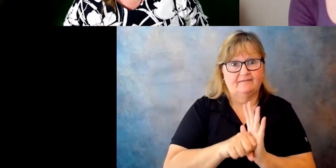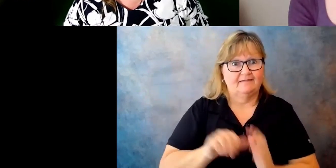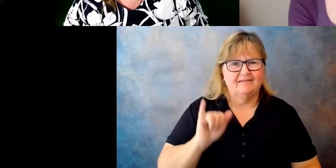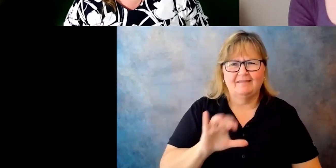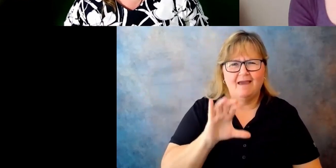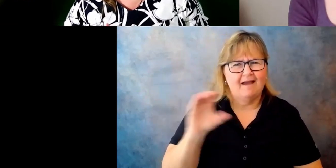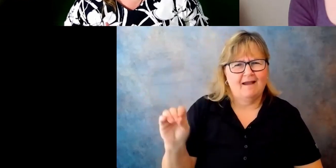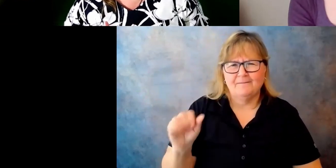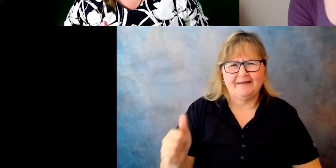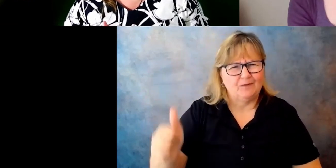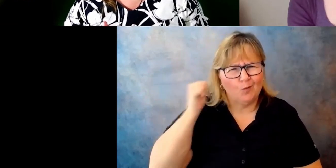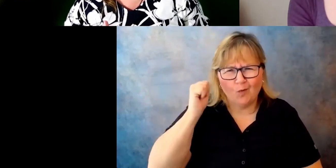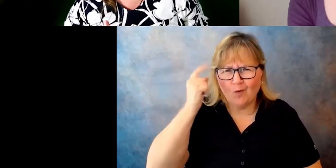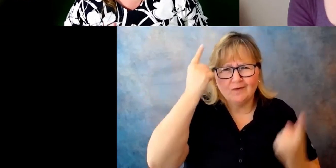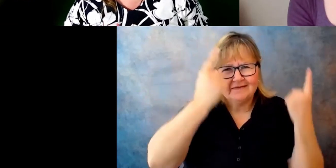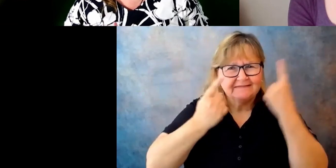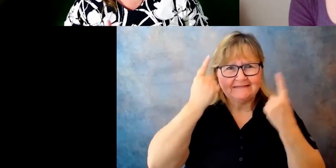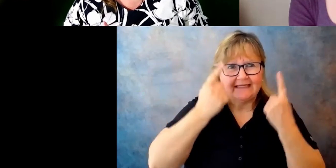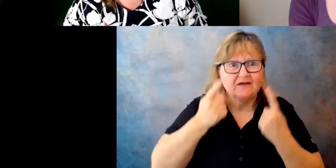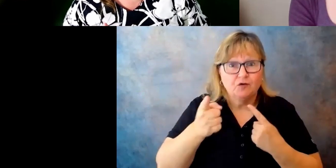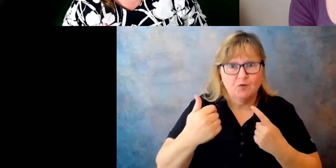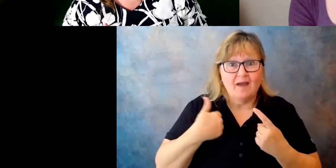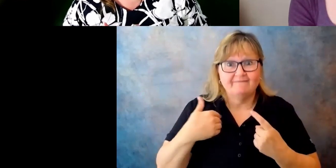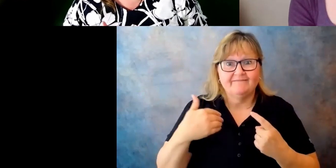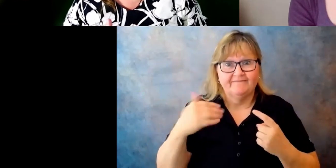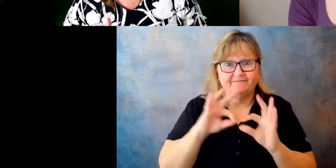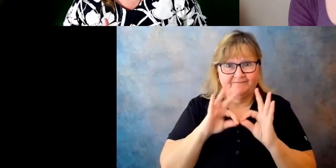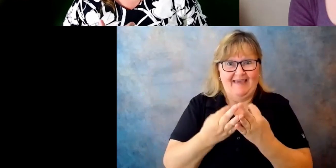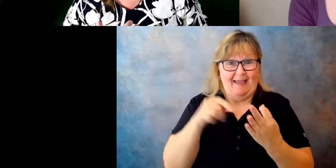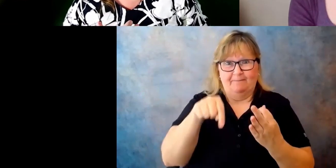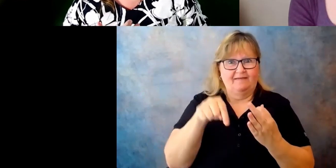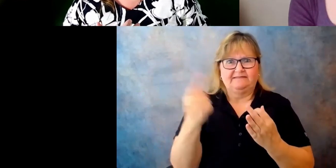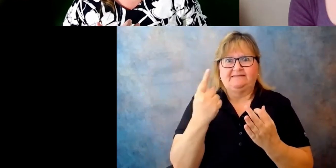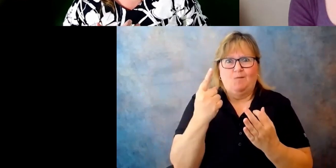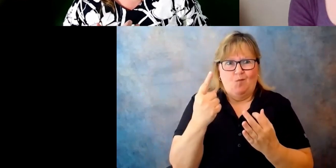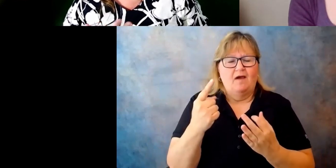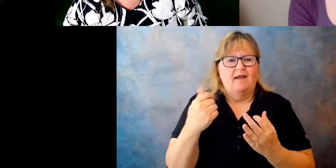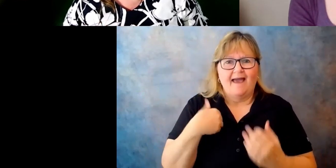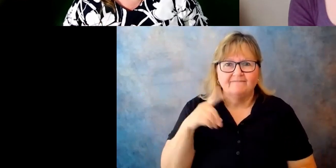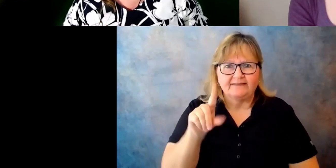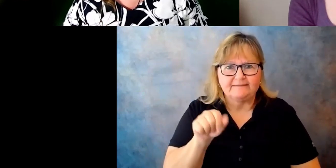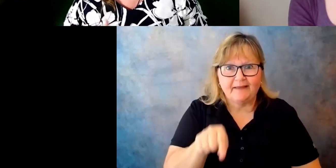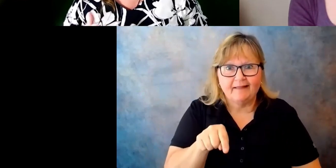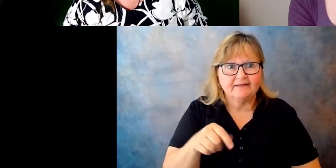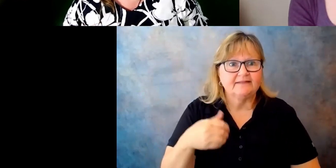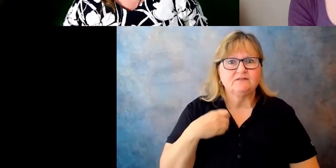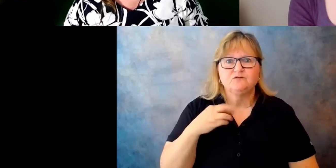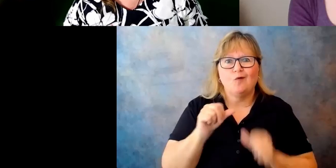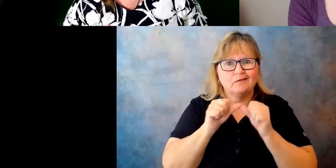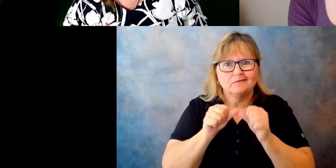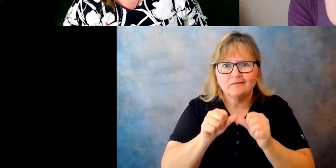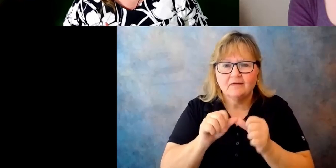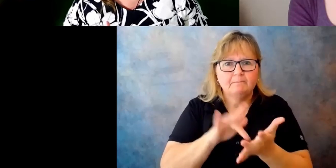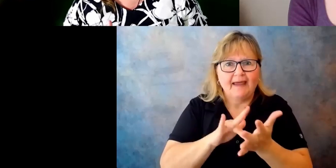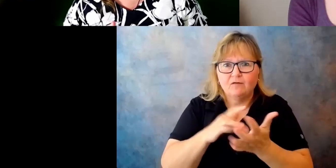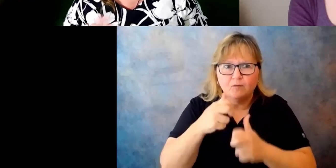any consideration to the fact that you have a family member with a disability or a chronic medical condition or special